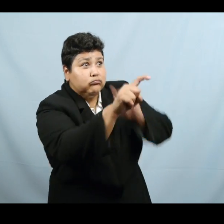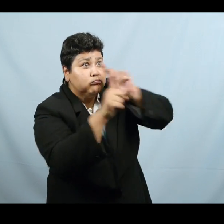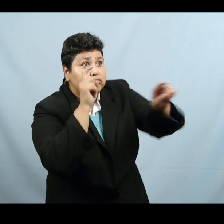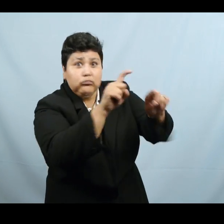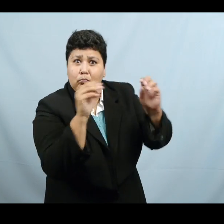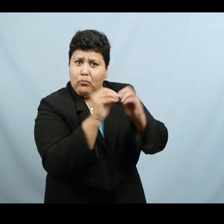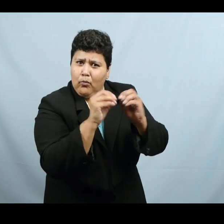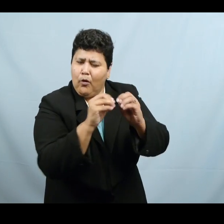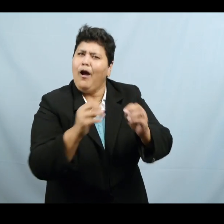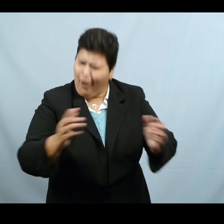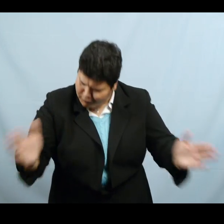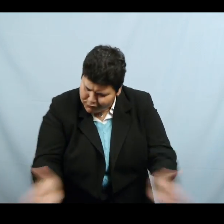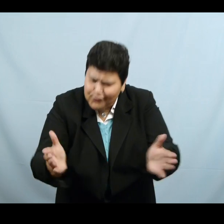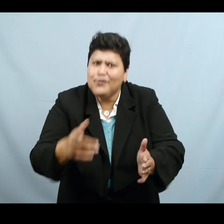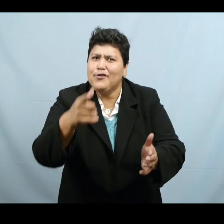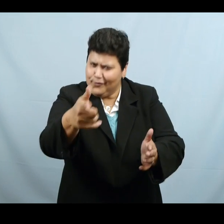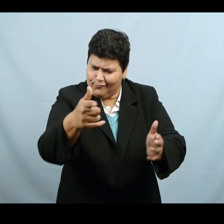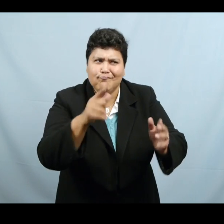to identify more.